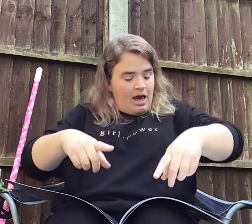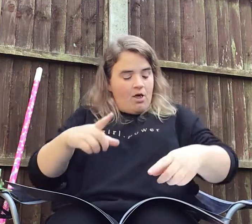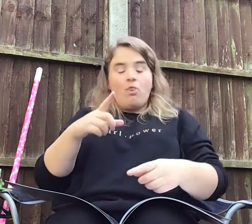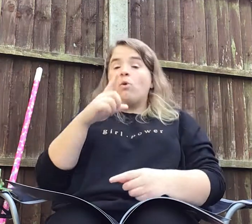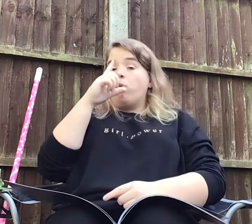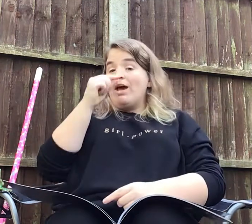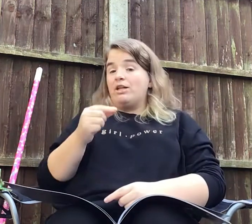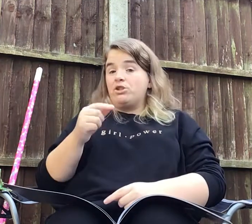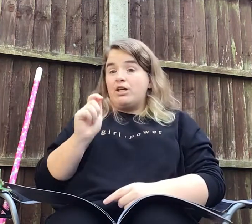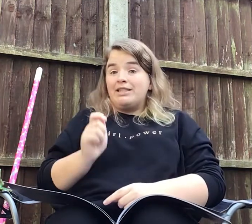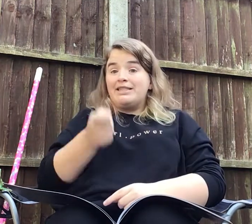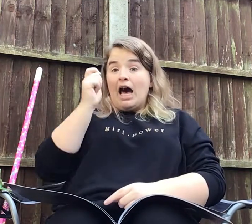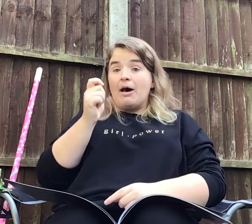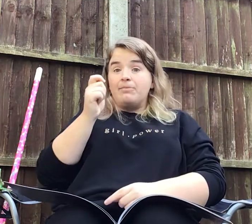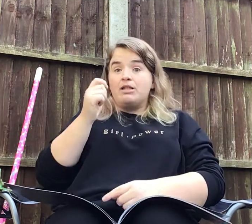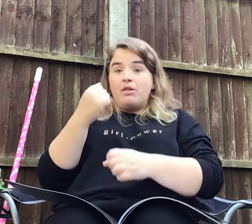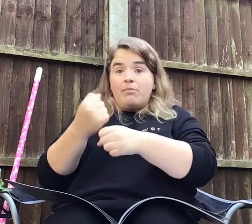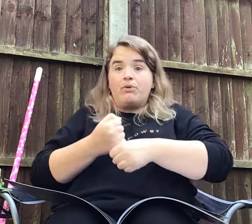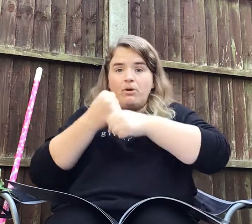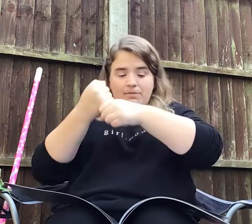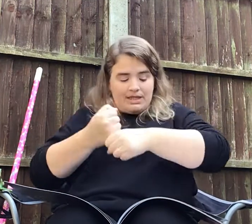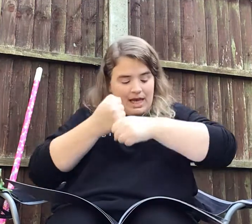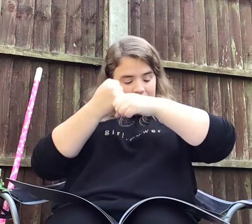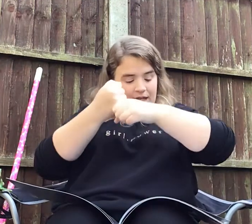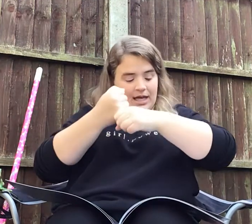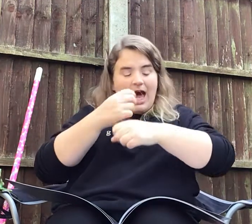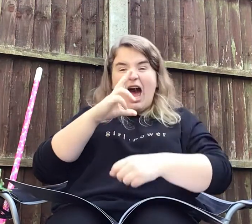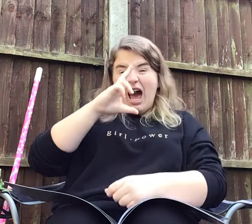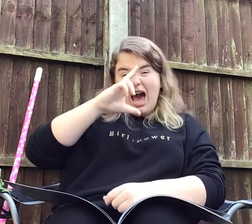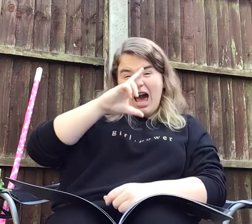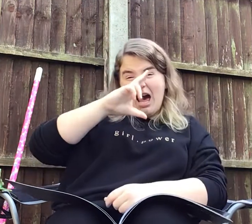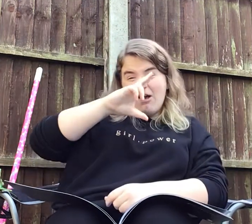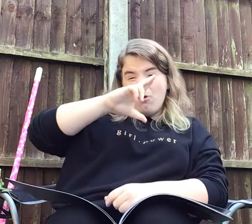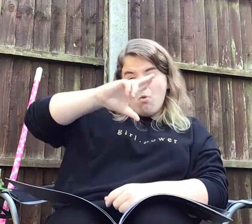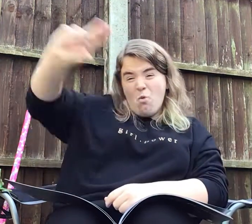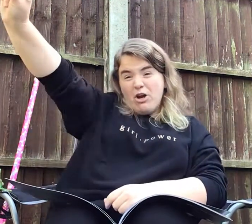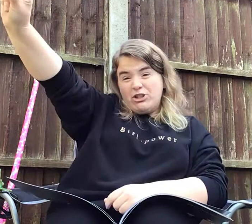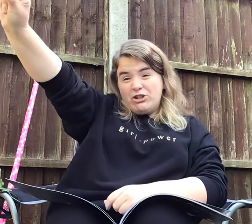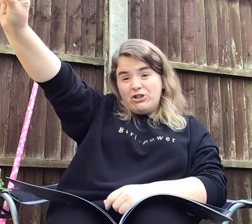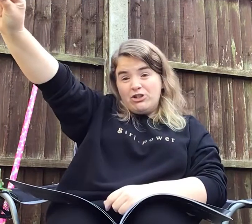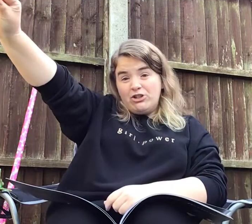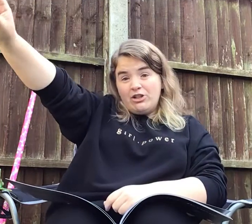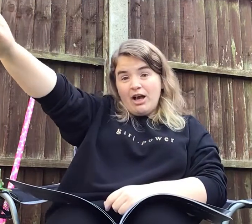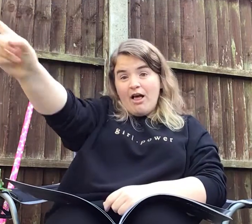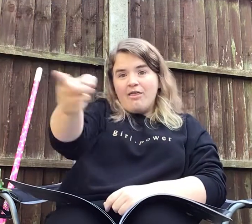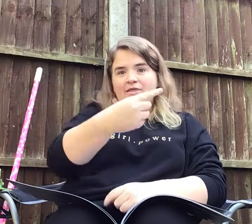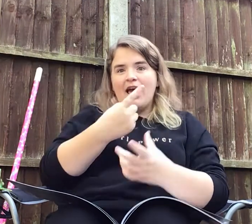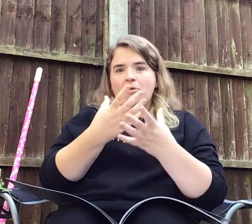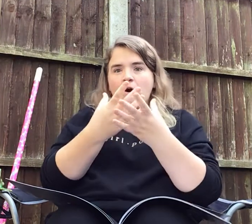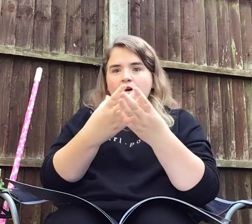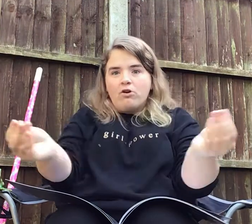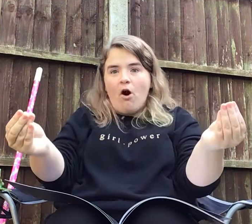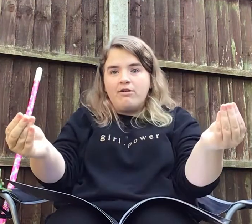The witch tapped the broomstick, and whoosh! They were gone!